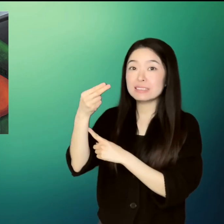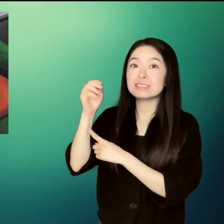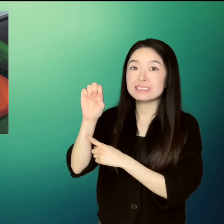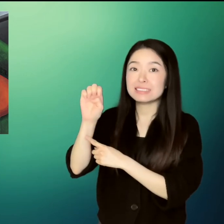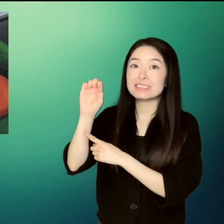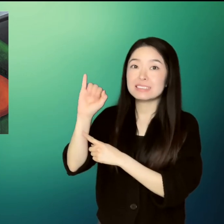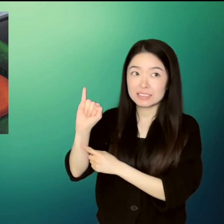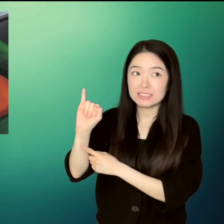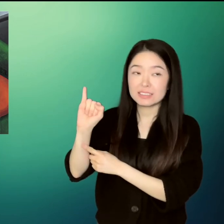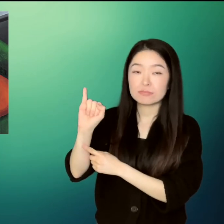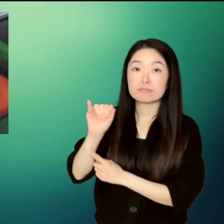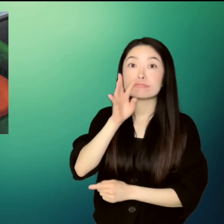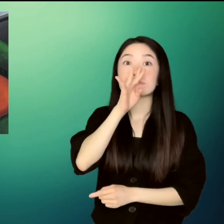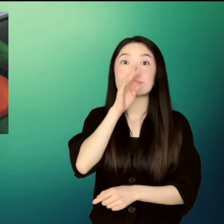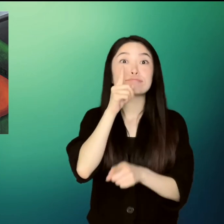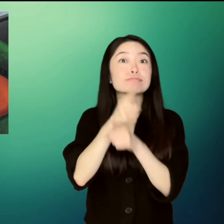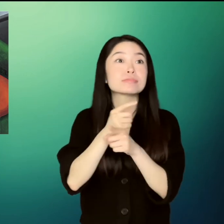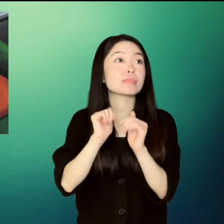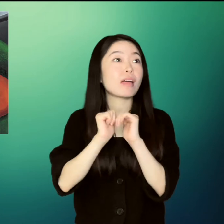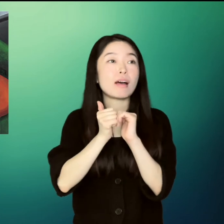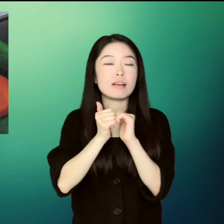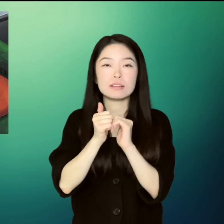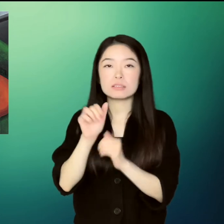-I. It's pronounced, Un He.